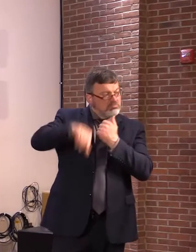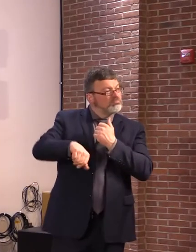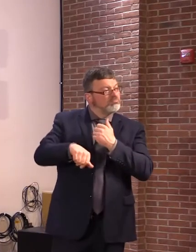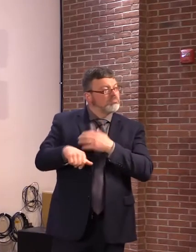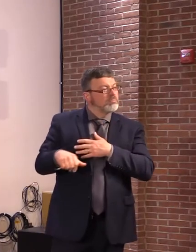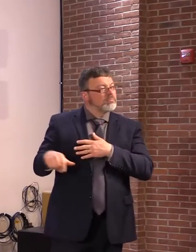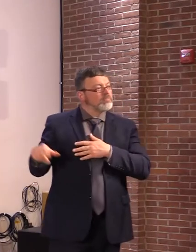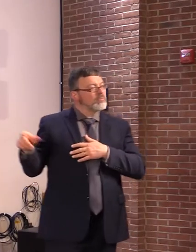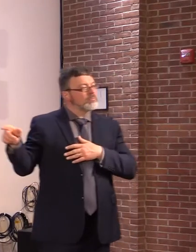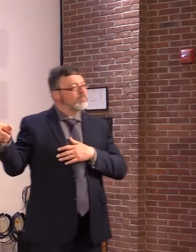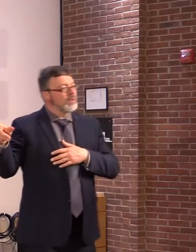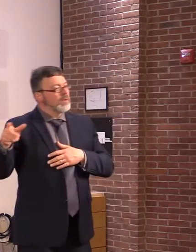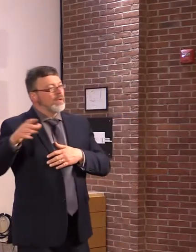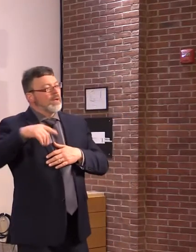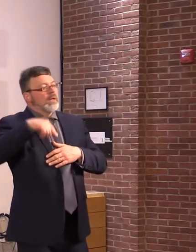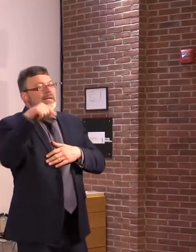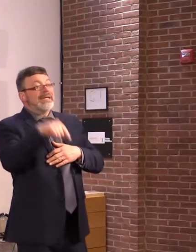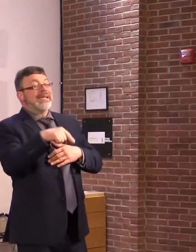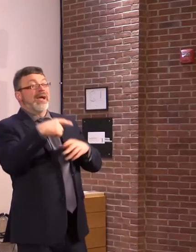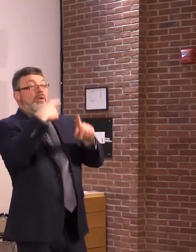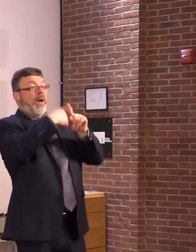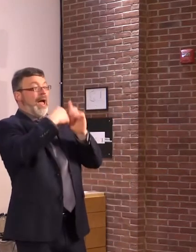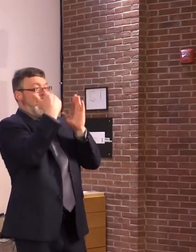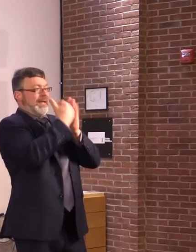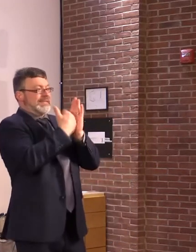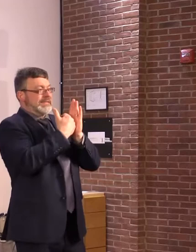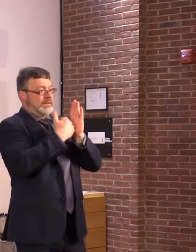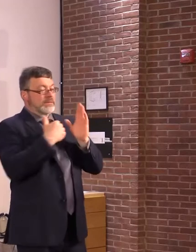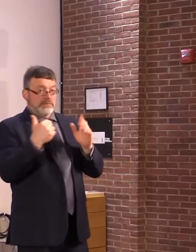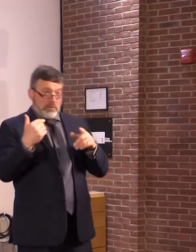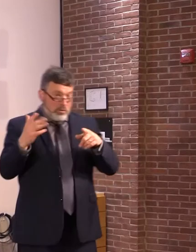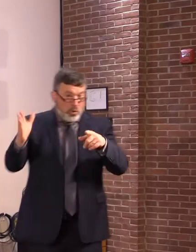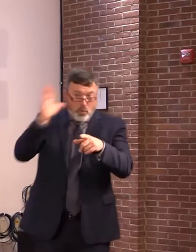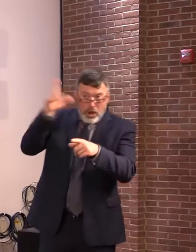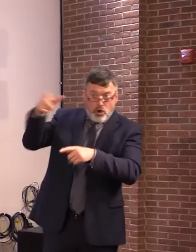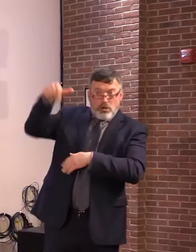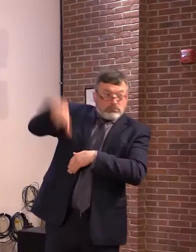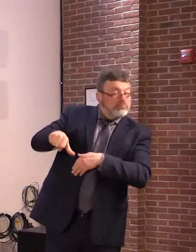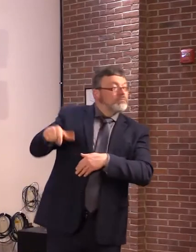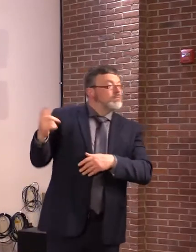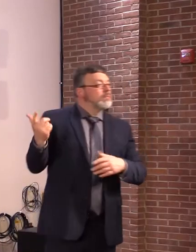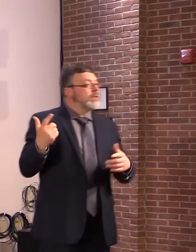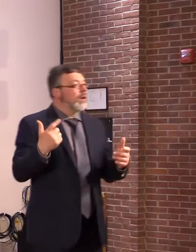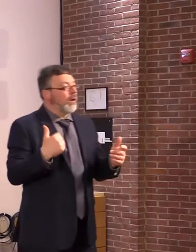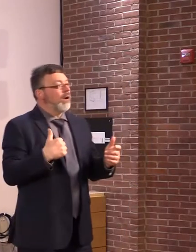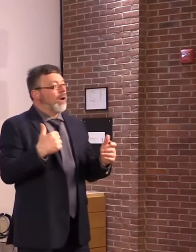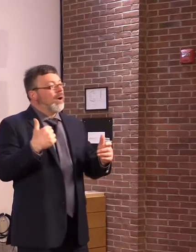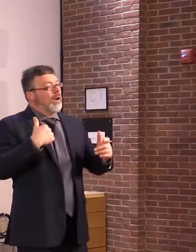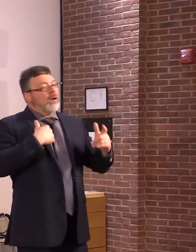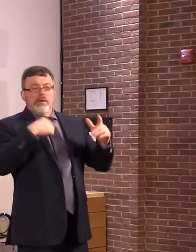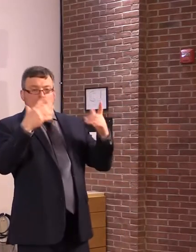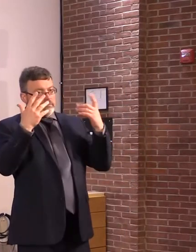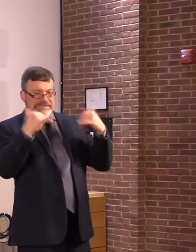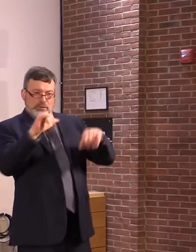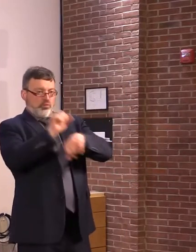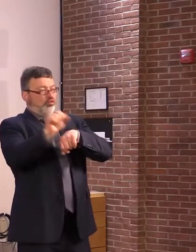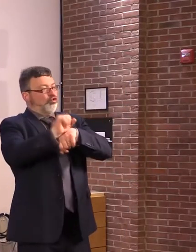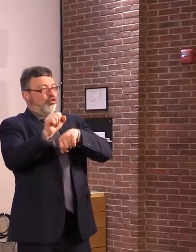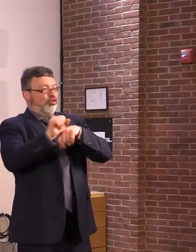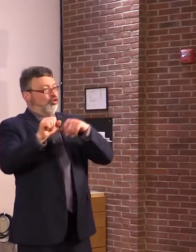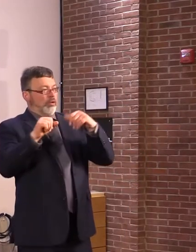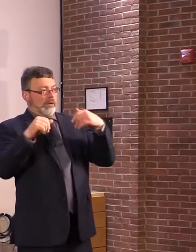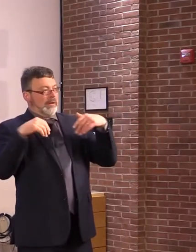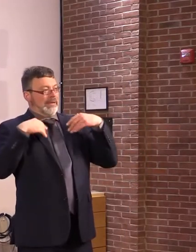Well, let's just, again, I think they're coming a long ways. And it's still, they haven't shaken